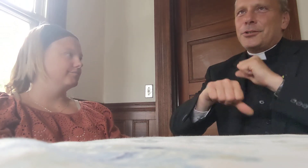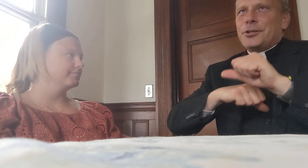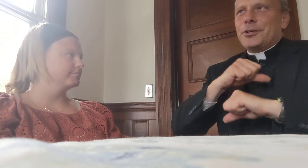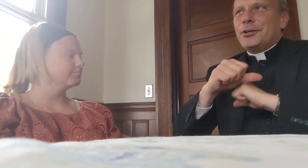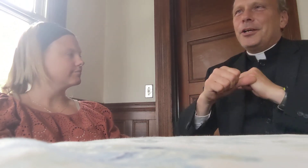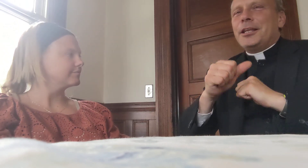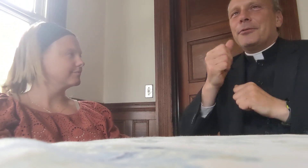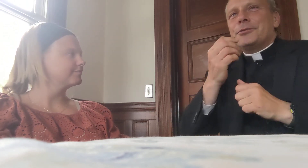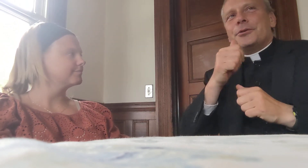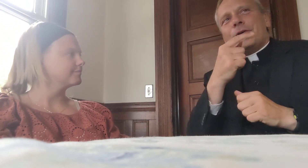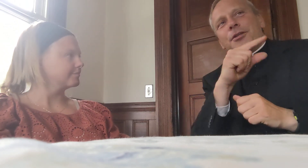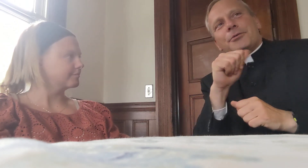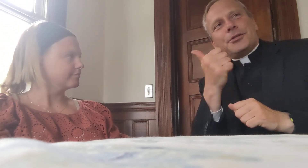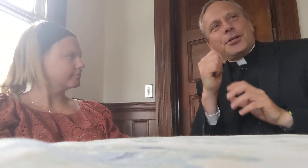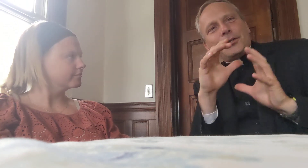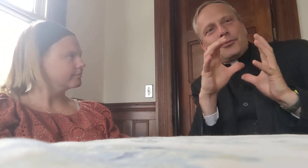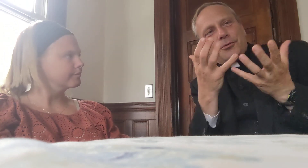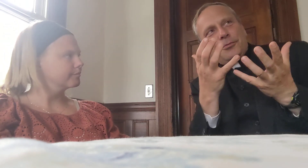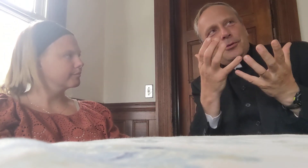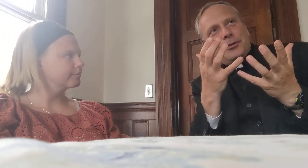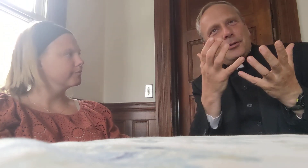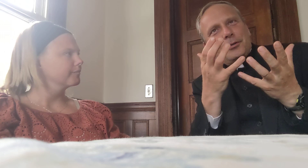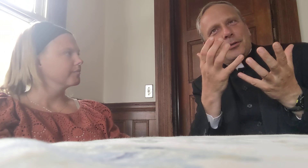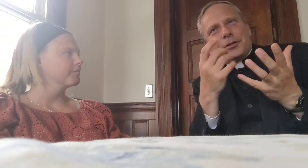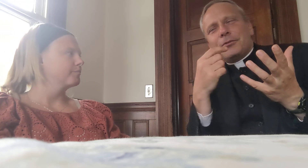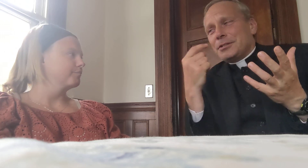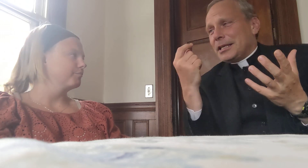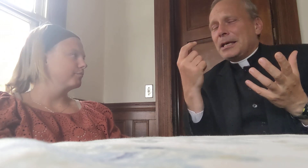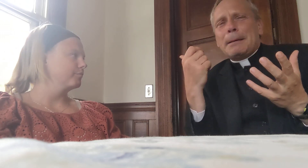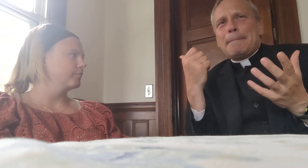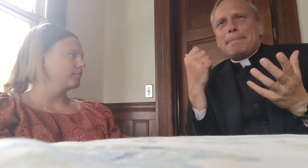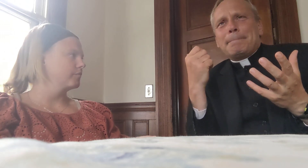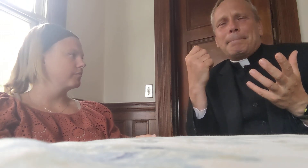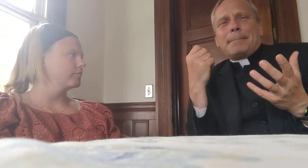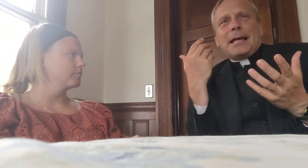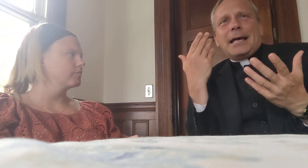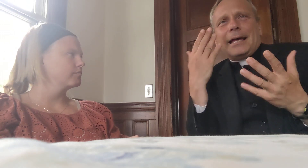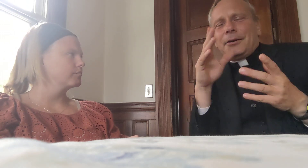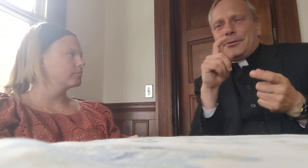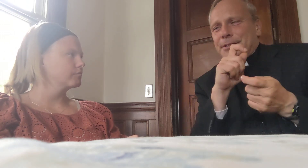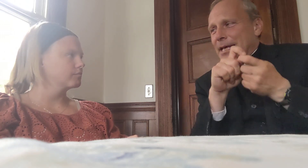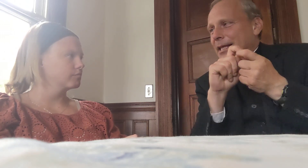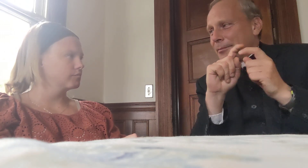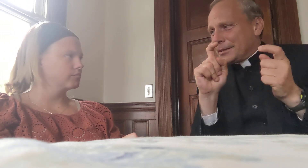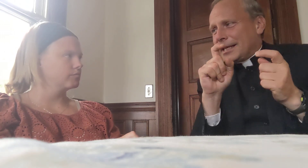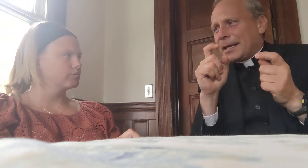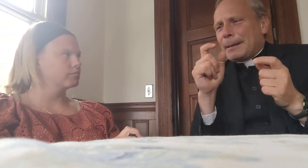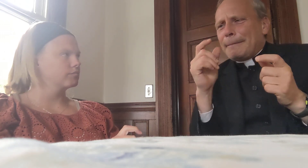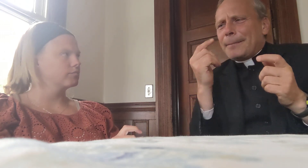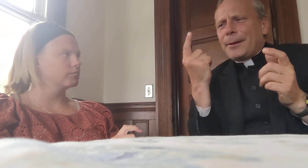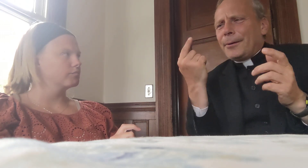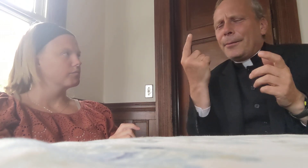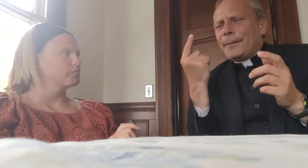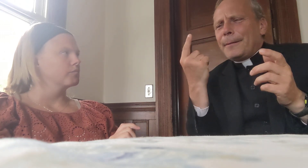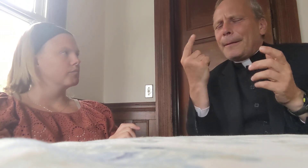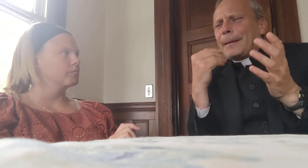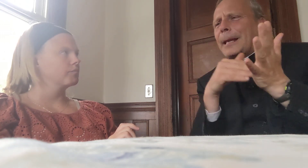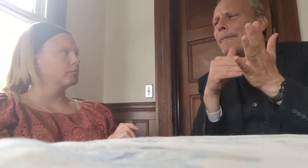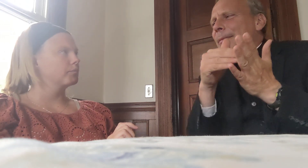each other, and there was, there was another group, and it's like, I don't know exactly, but it's like, you know, like a